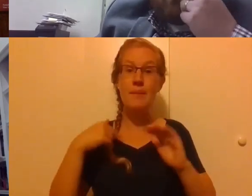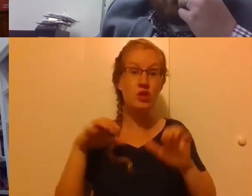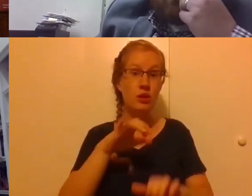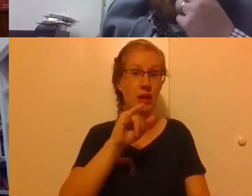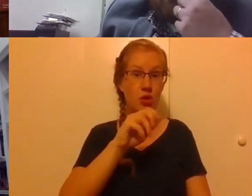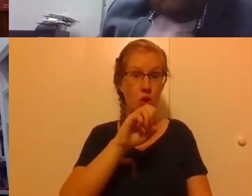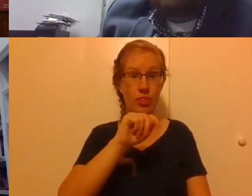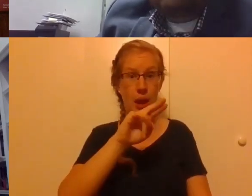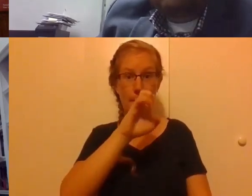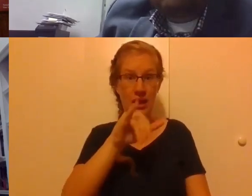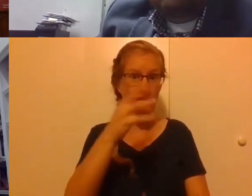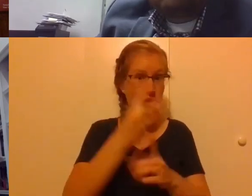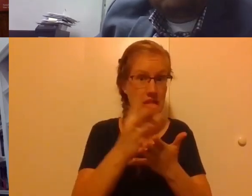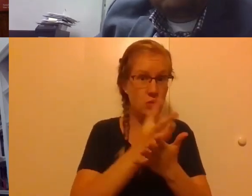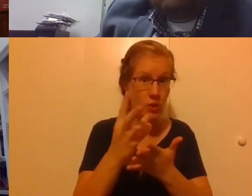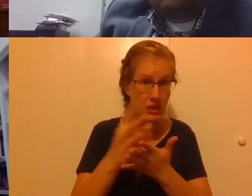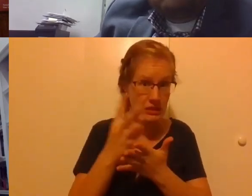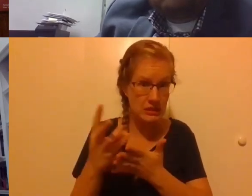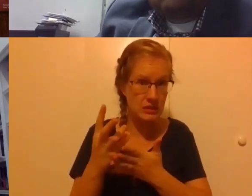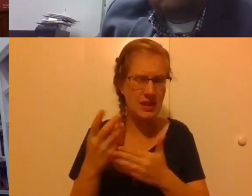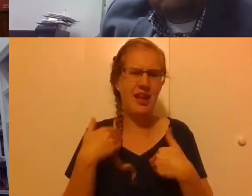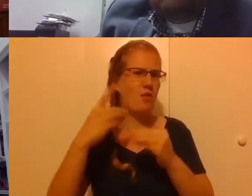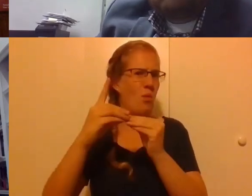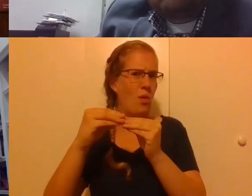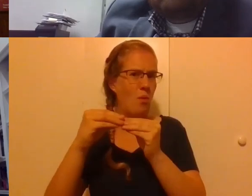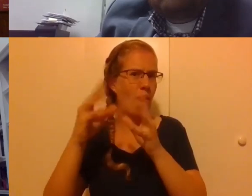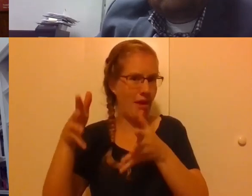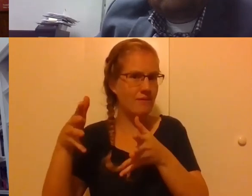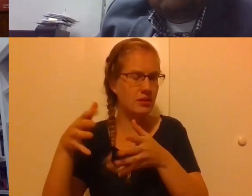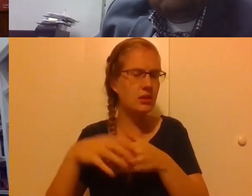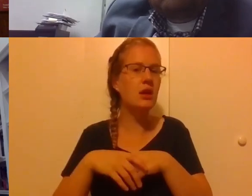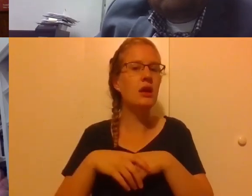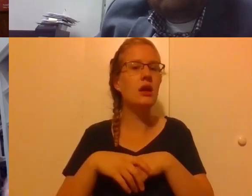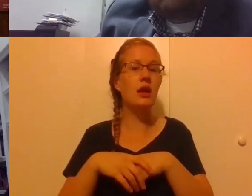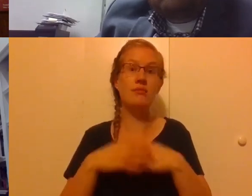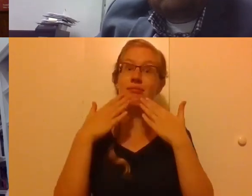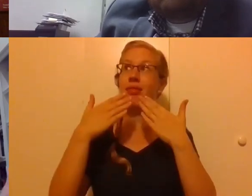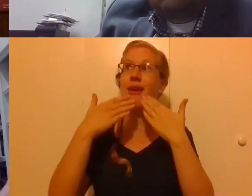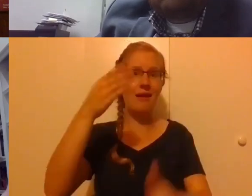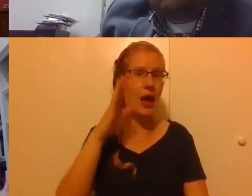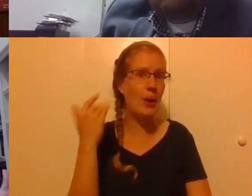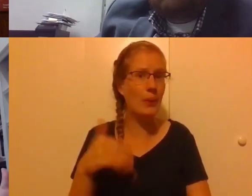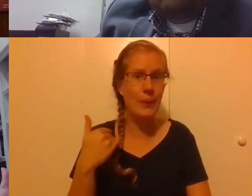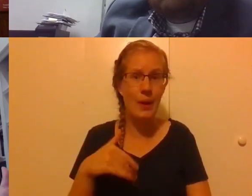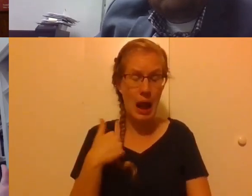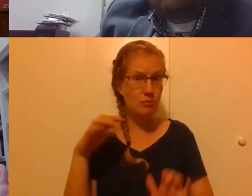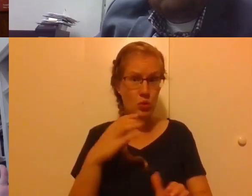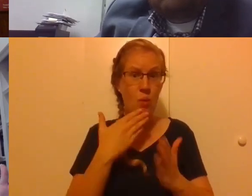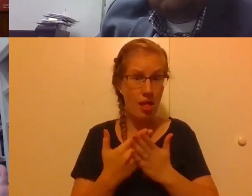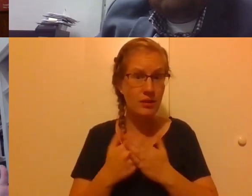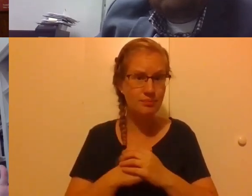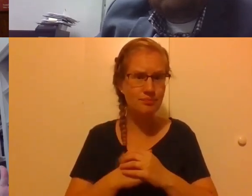every six weeks. I have one more to go and, and thank God, I think I'm, I'm doing well.